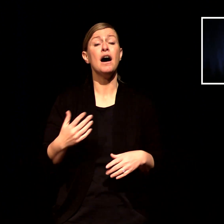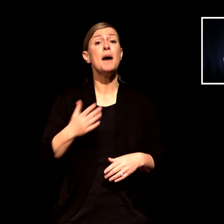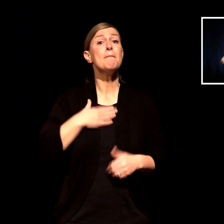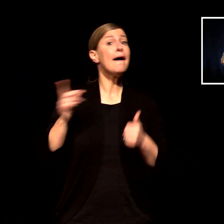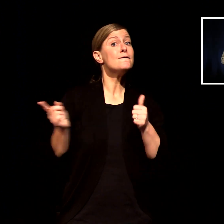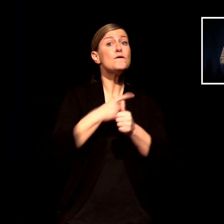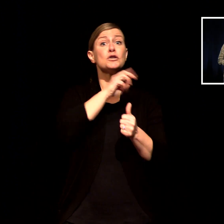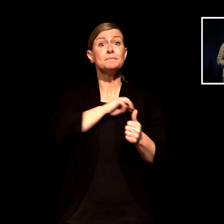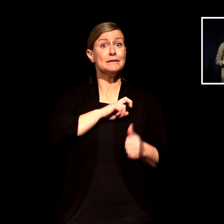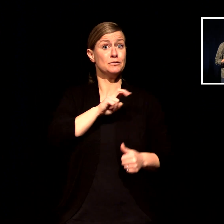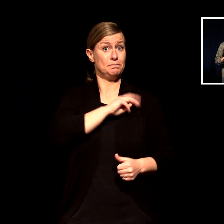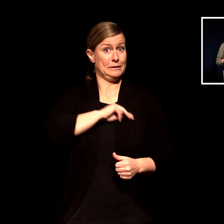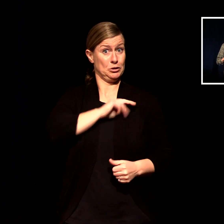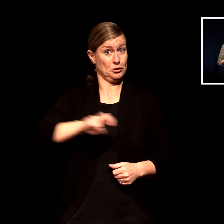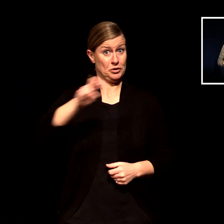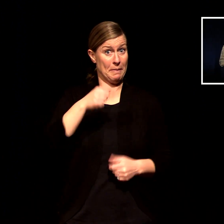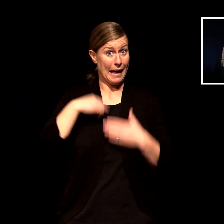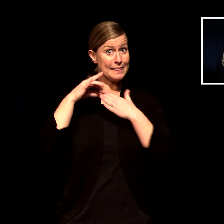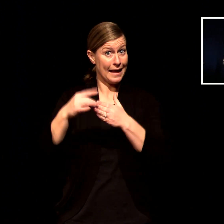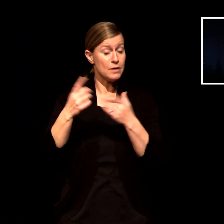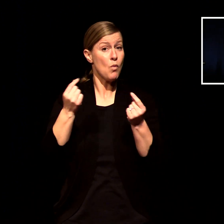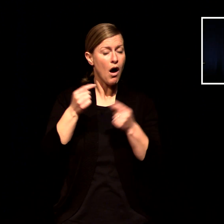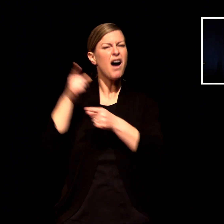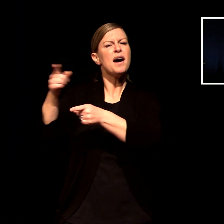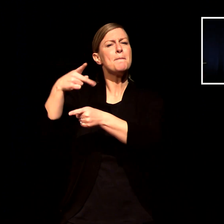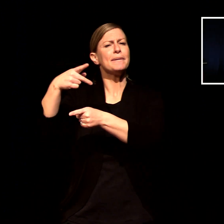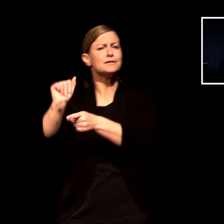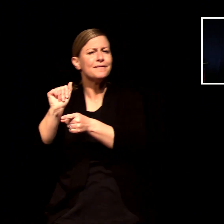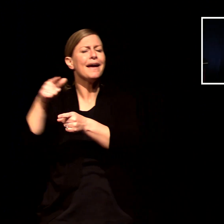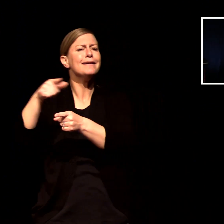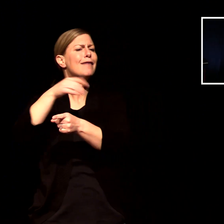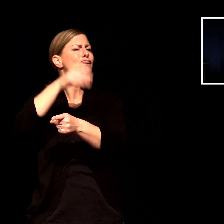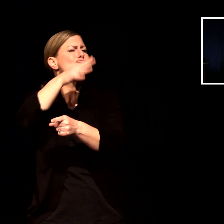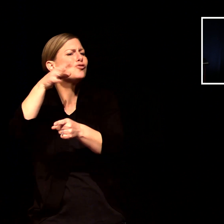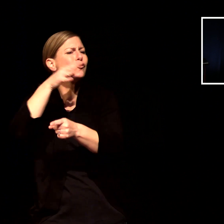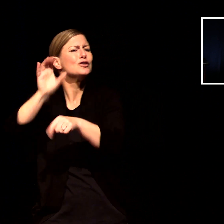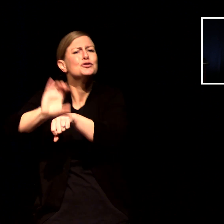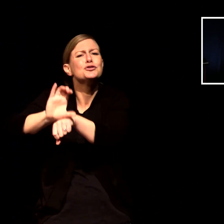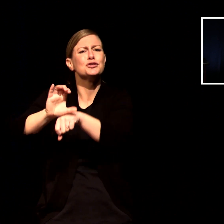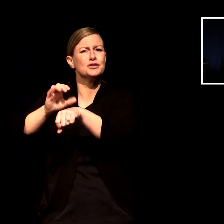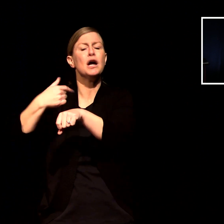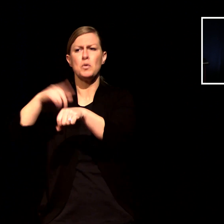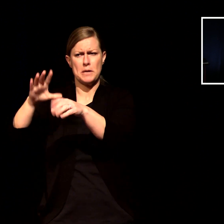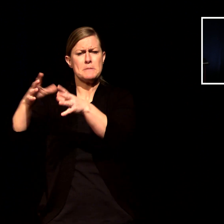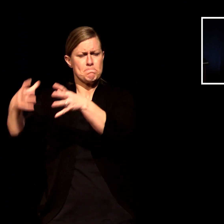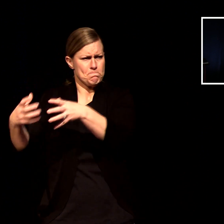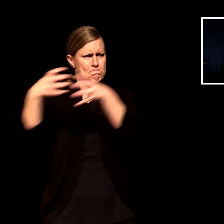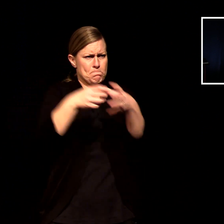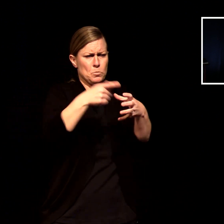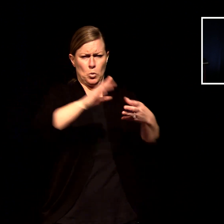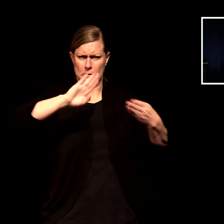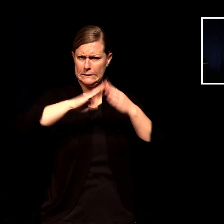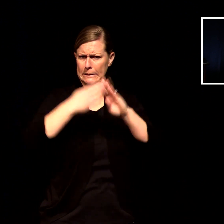high school students to east harlem new york city because i thought that is the cross-cultural experience that they need